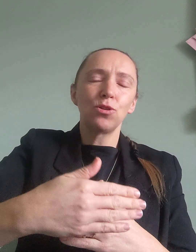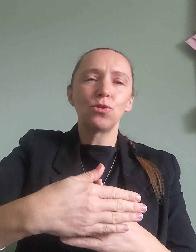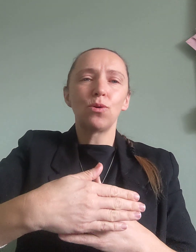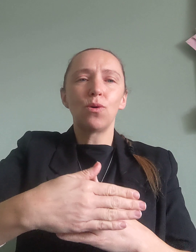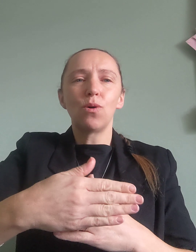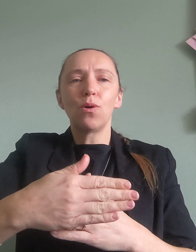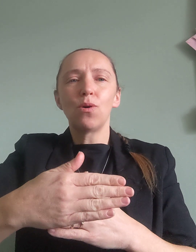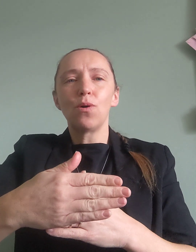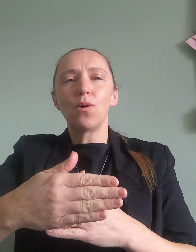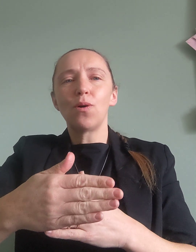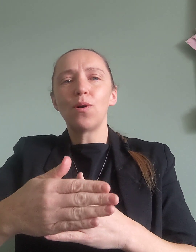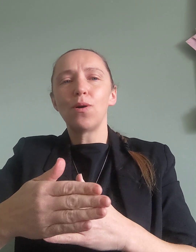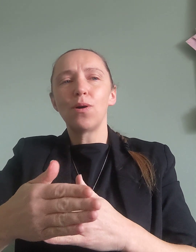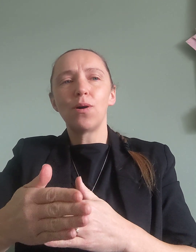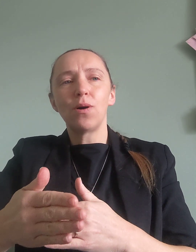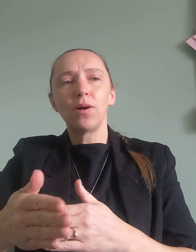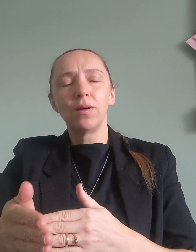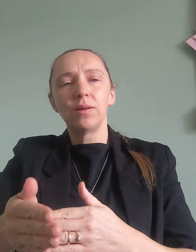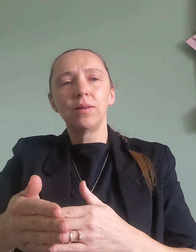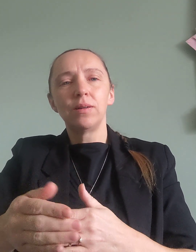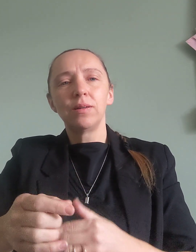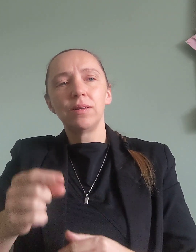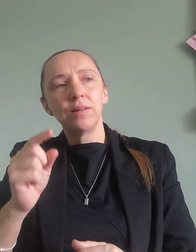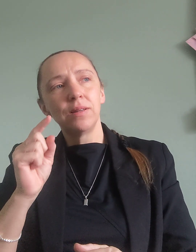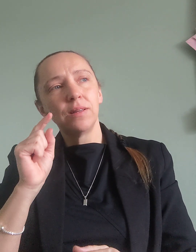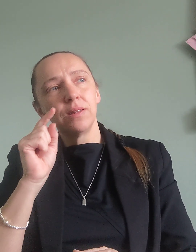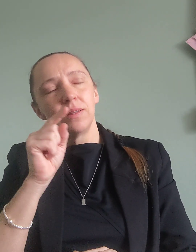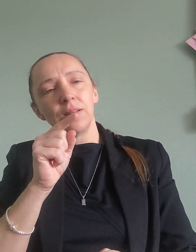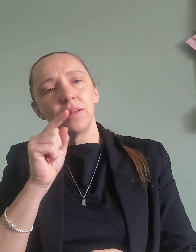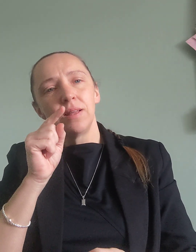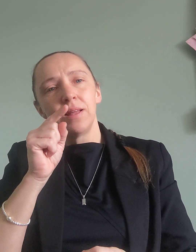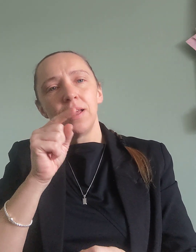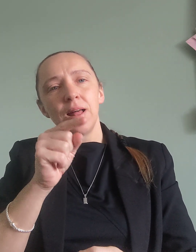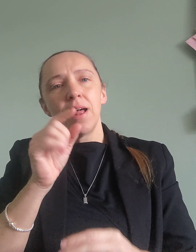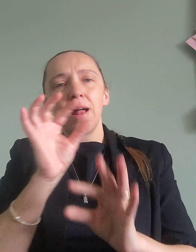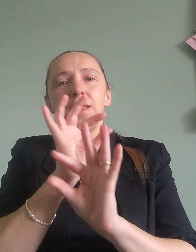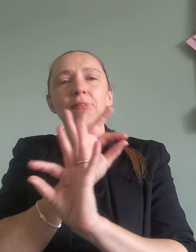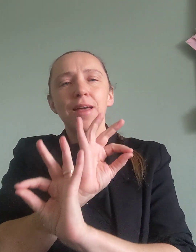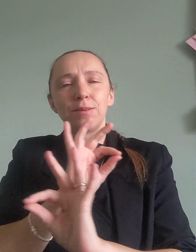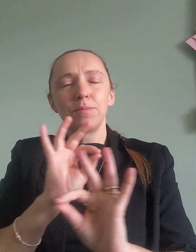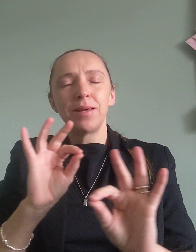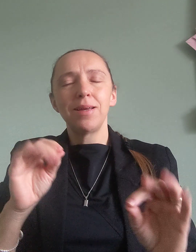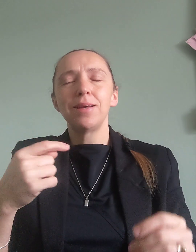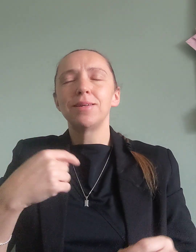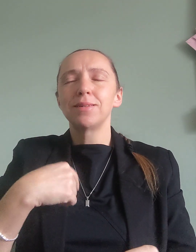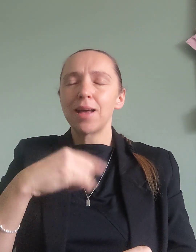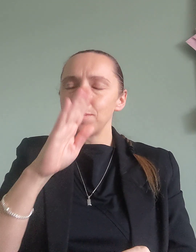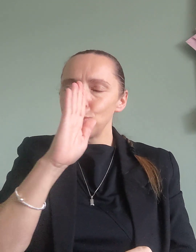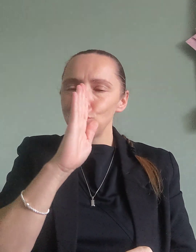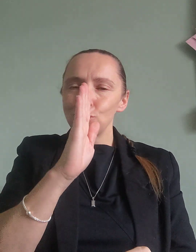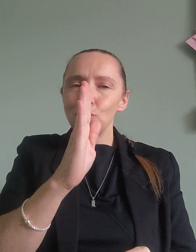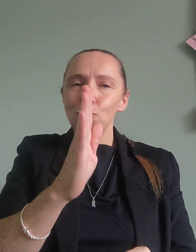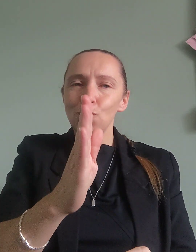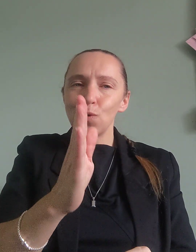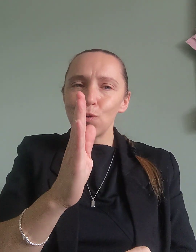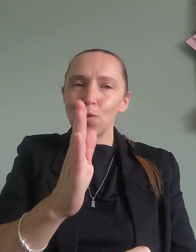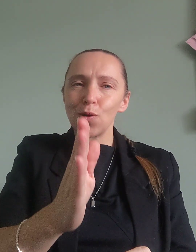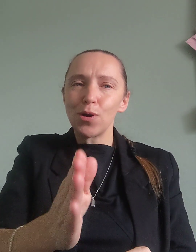disclose, and carry